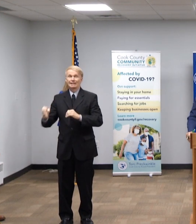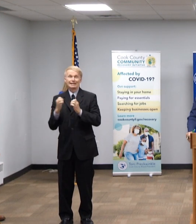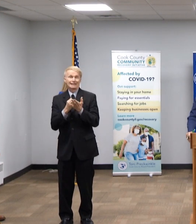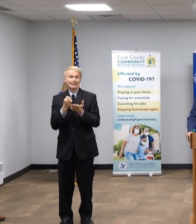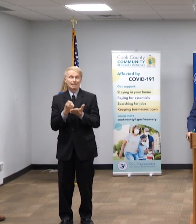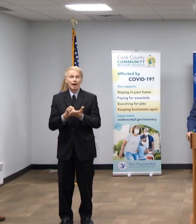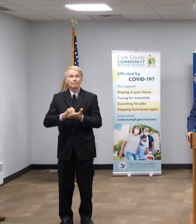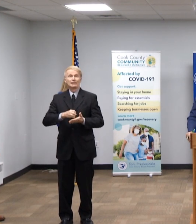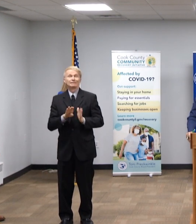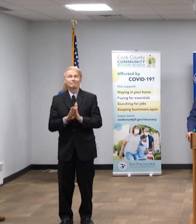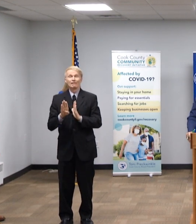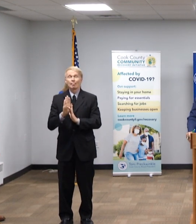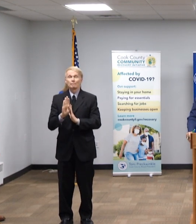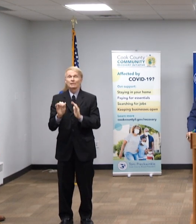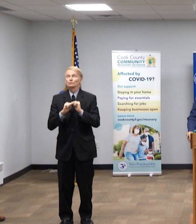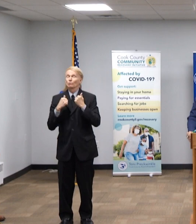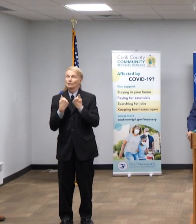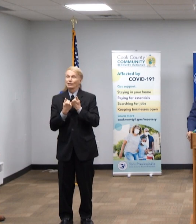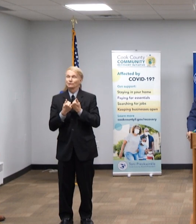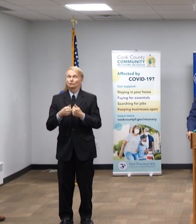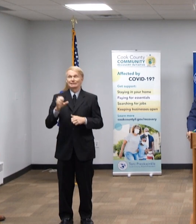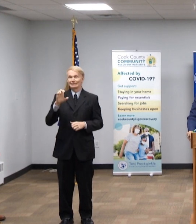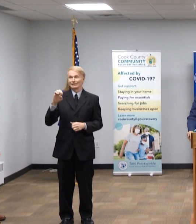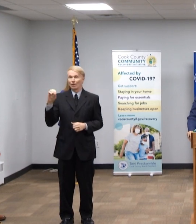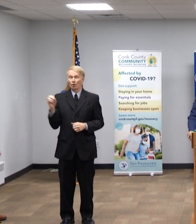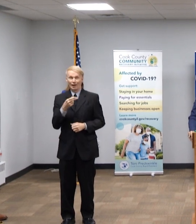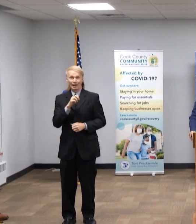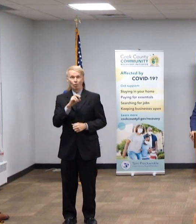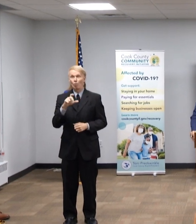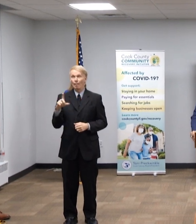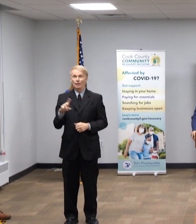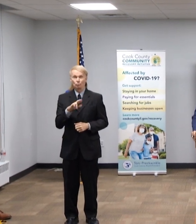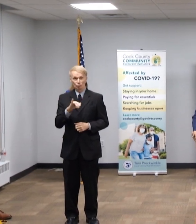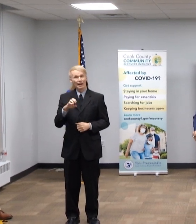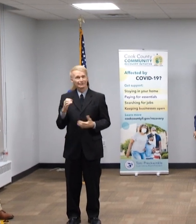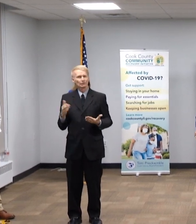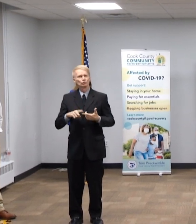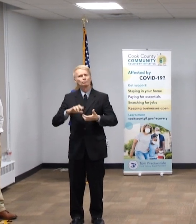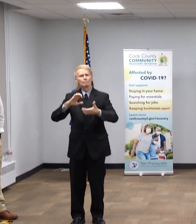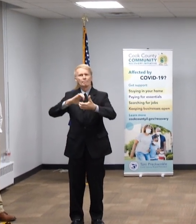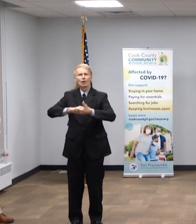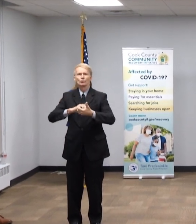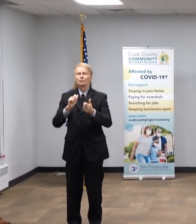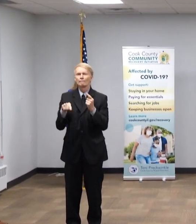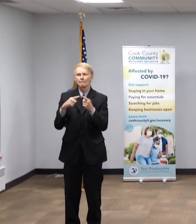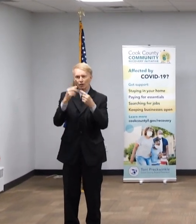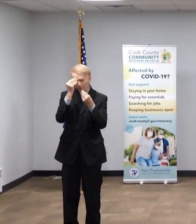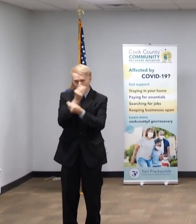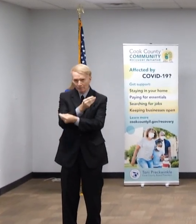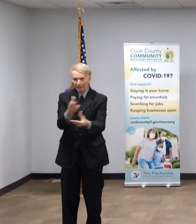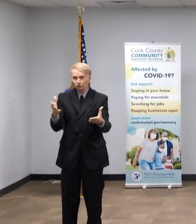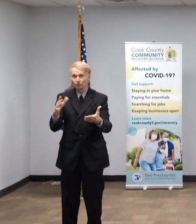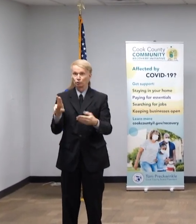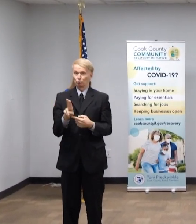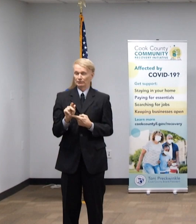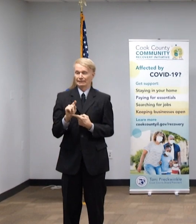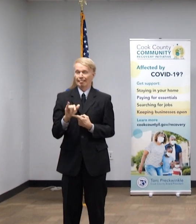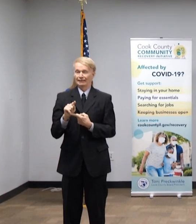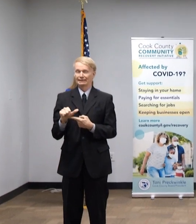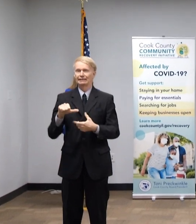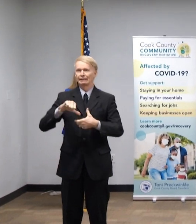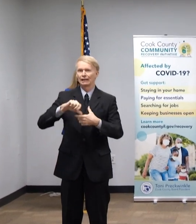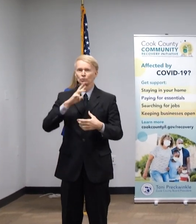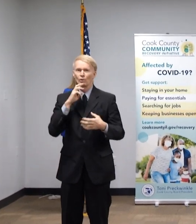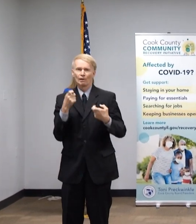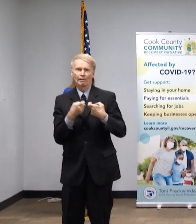CEO Harold Rice, who is partnering up with us to share information about the variety of utility programs available